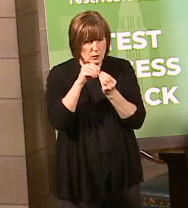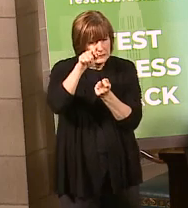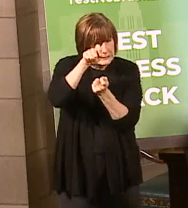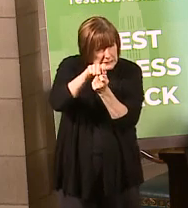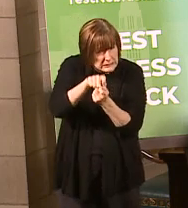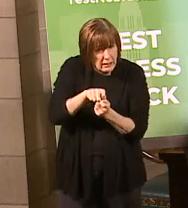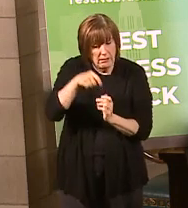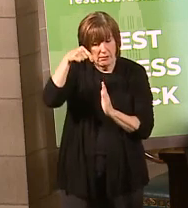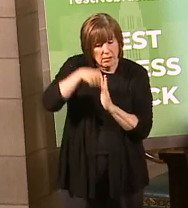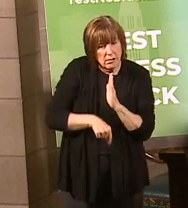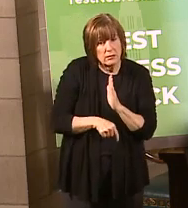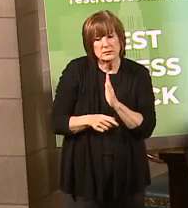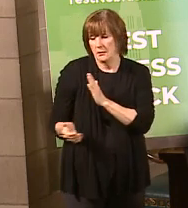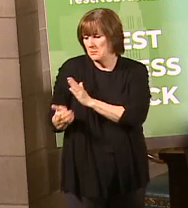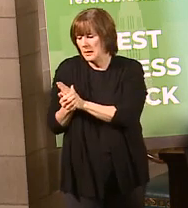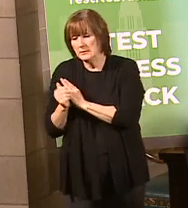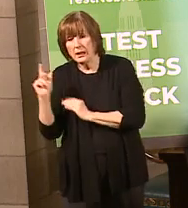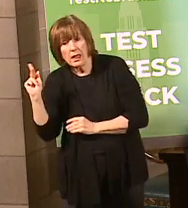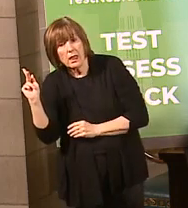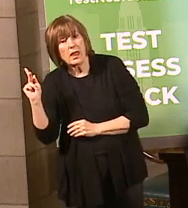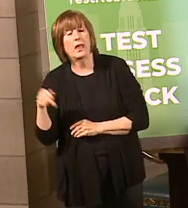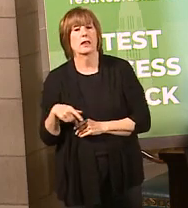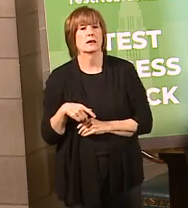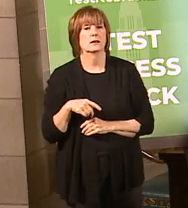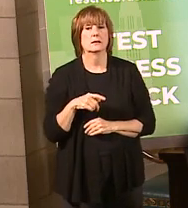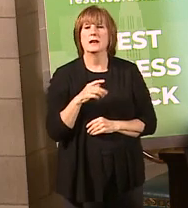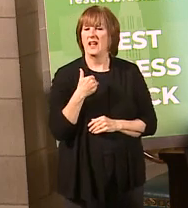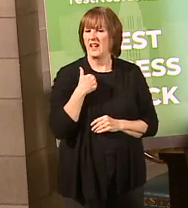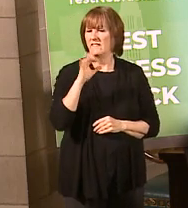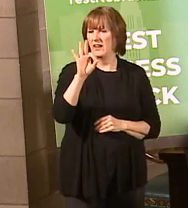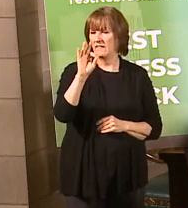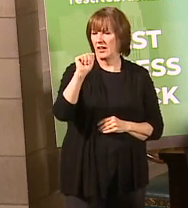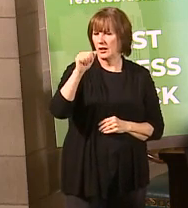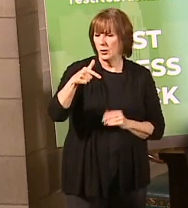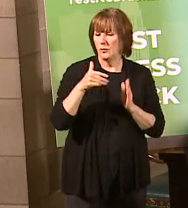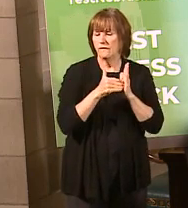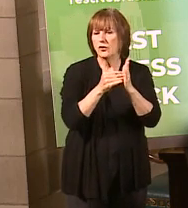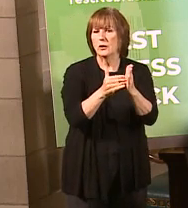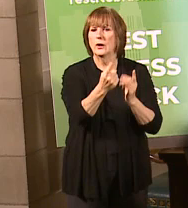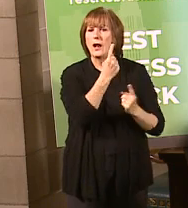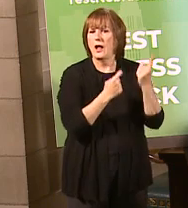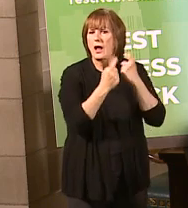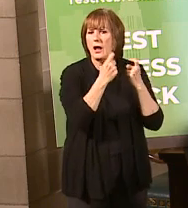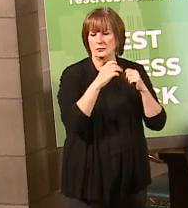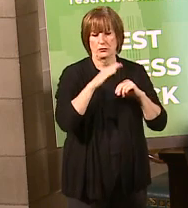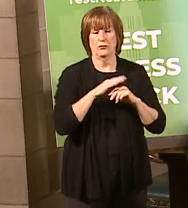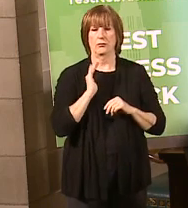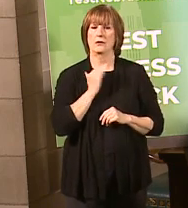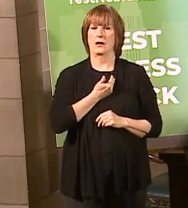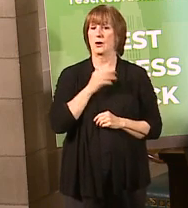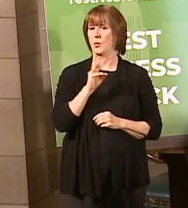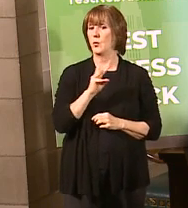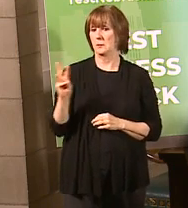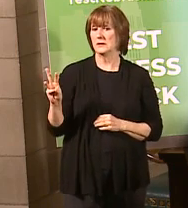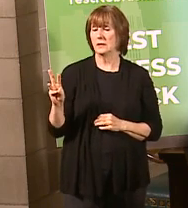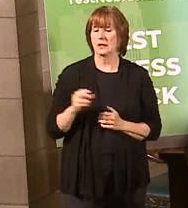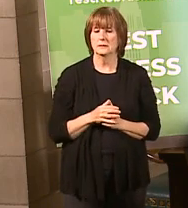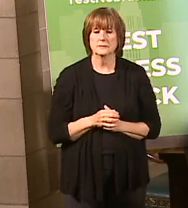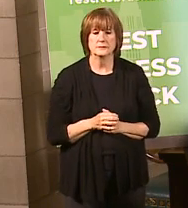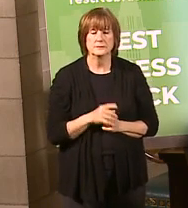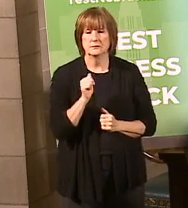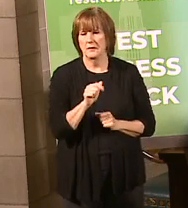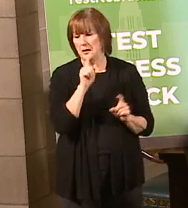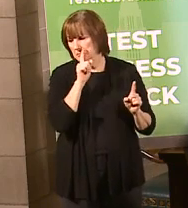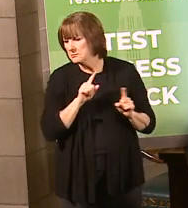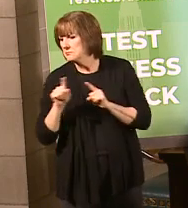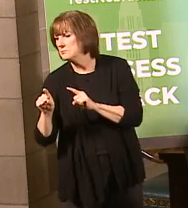of the Appendix K, there are frequently asked questions also posted on our DHHS website that you